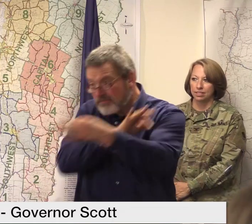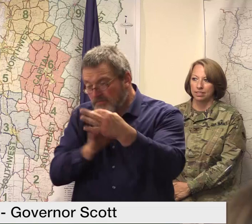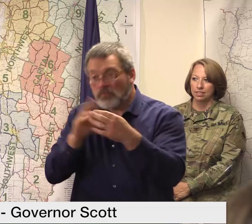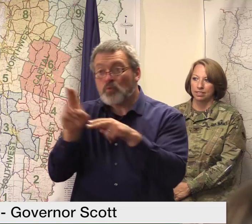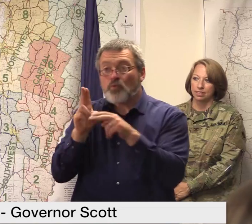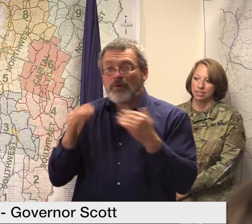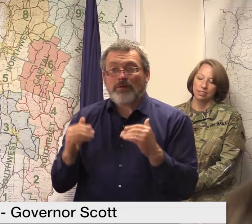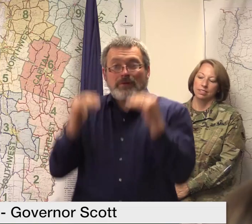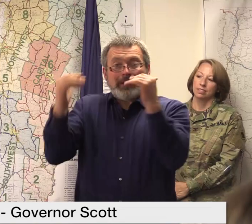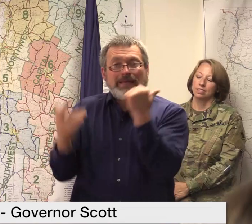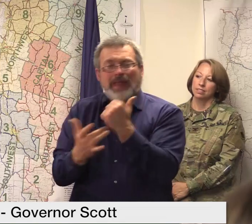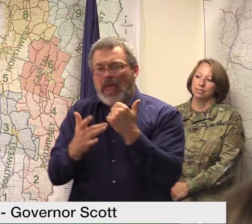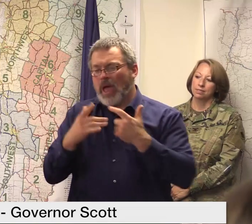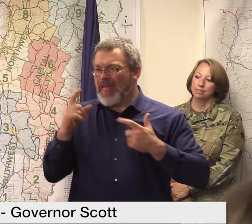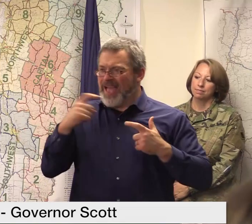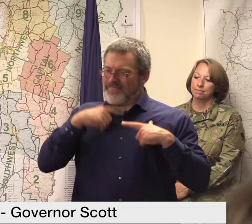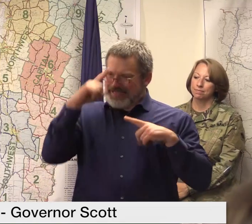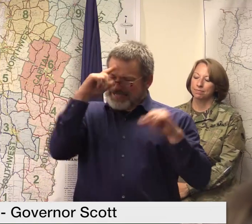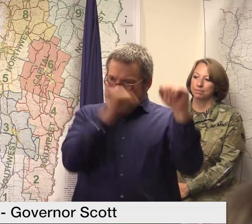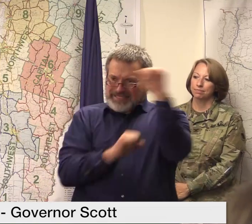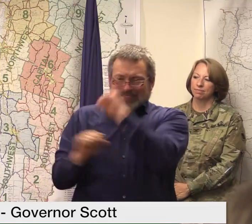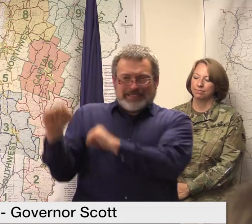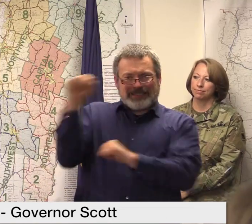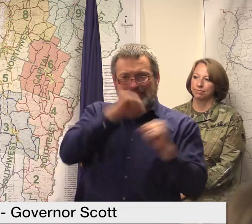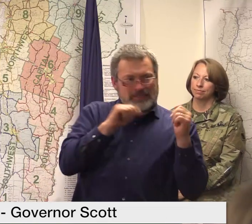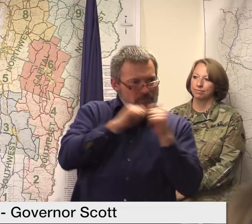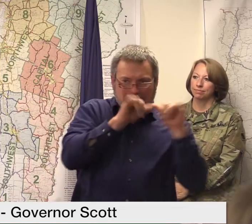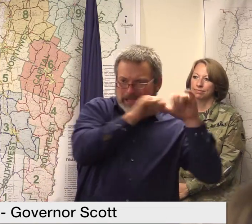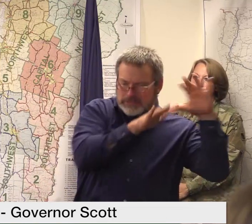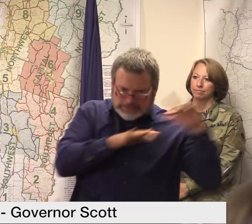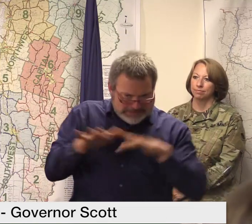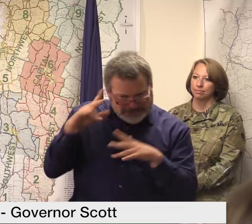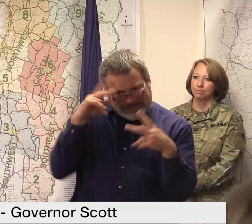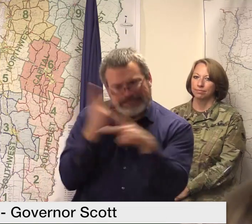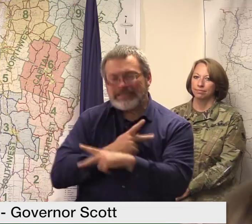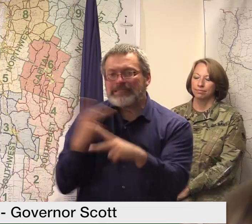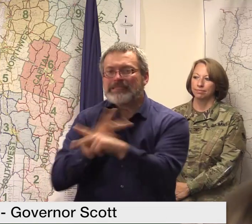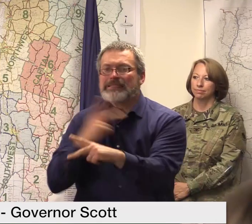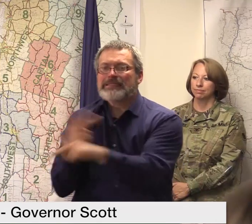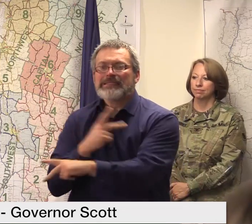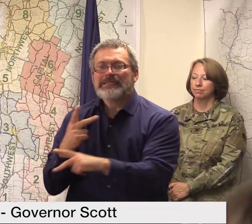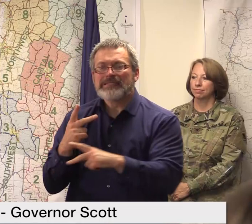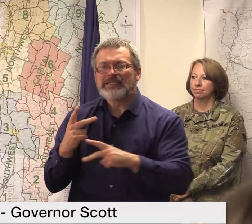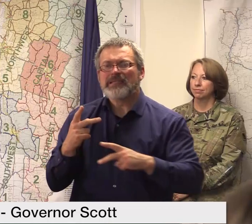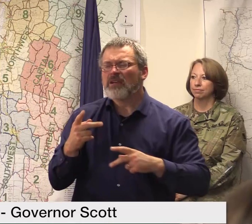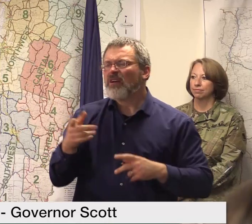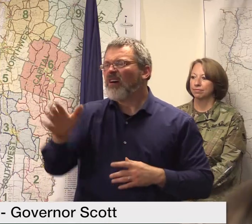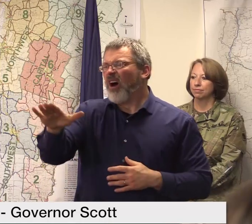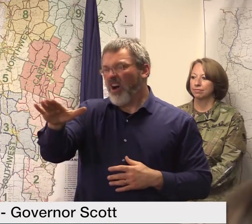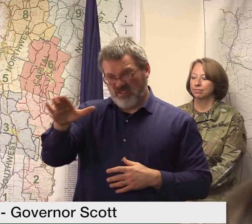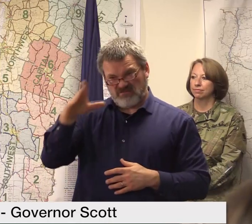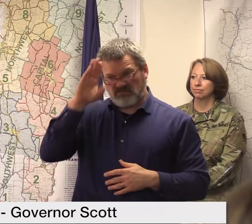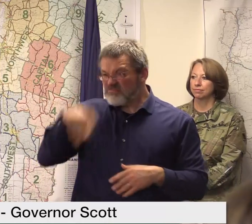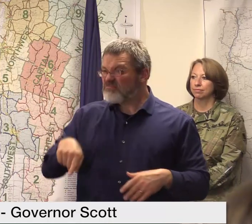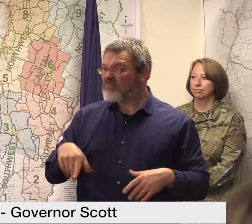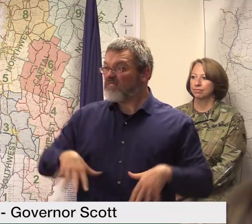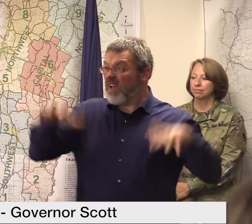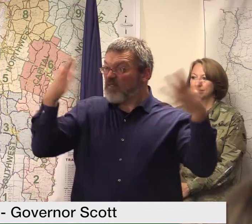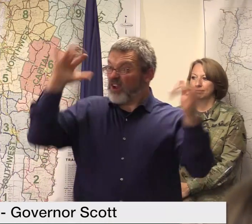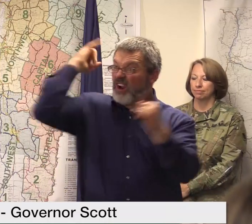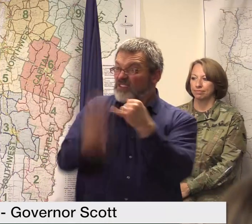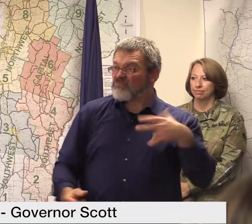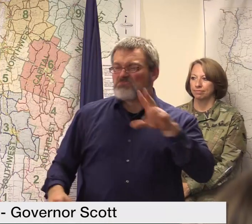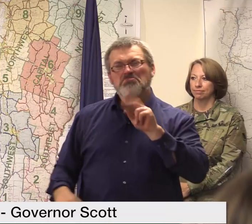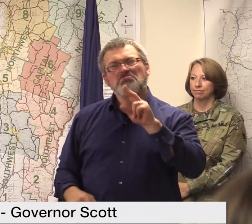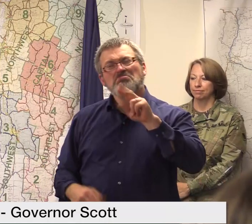strategies so that we don't because we know we're going to flood again in certain areas but we can't just focus on